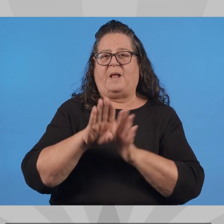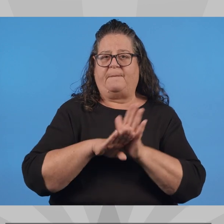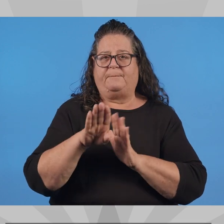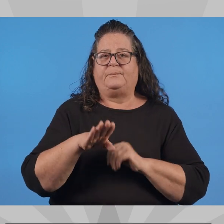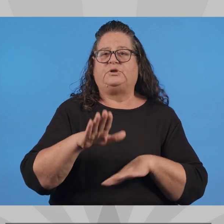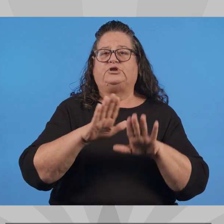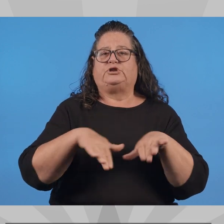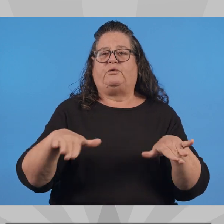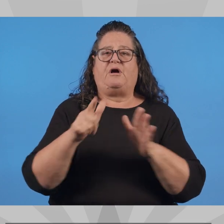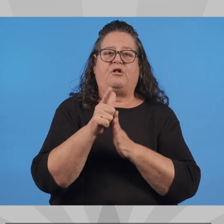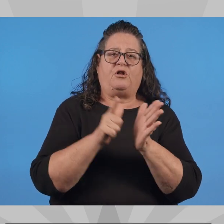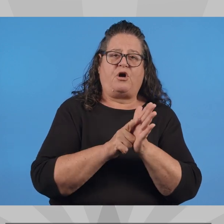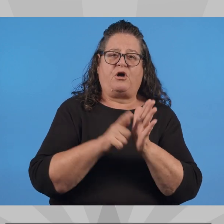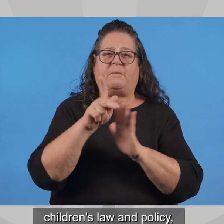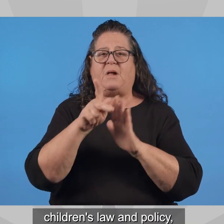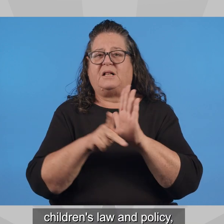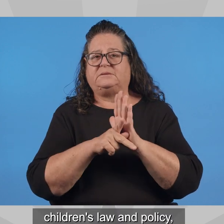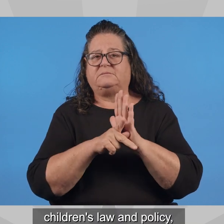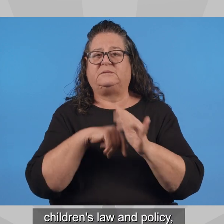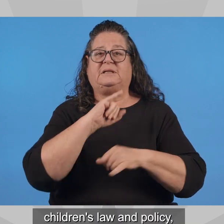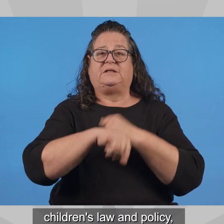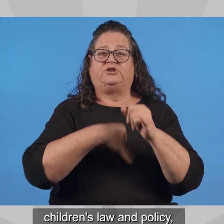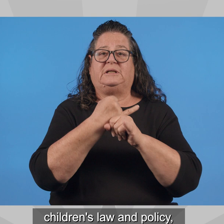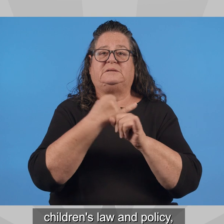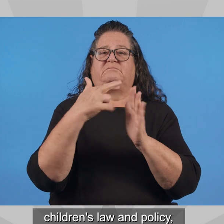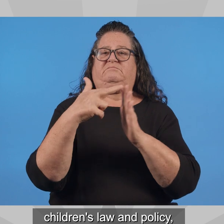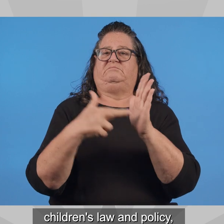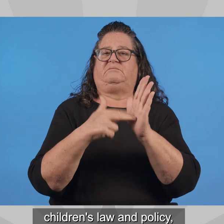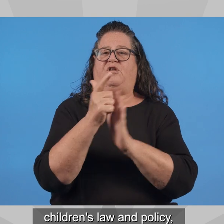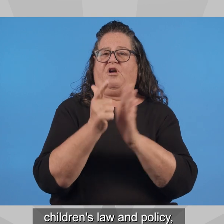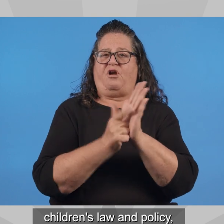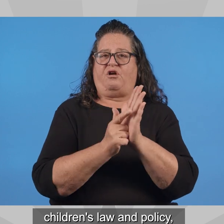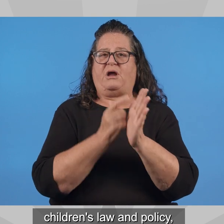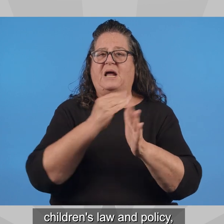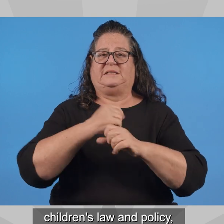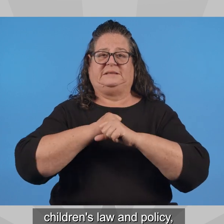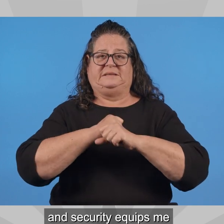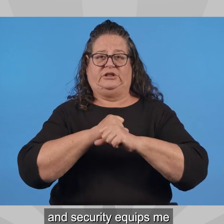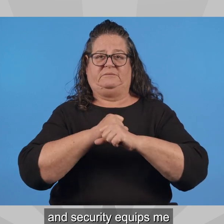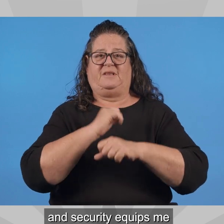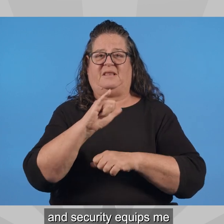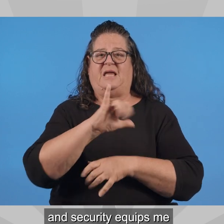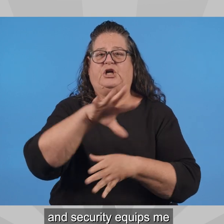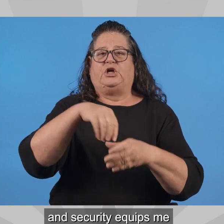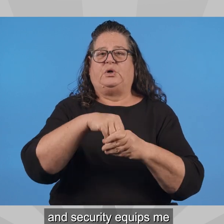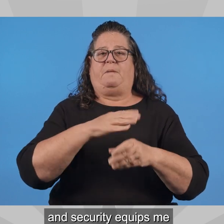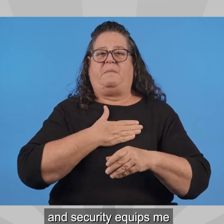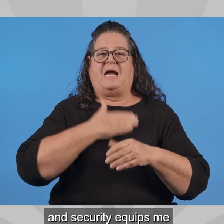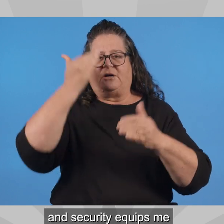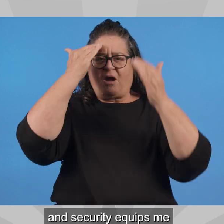My background in child development, children's law and policy, and international rule of law and security